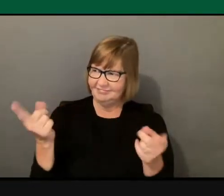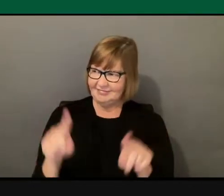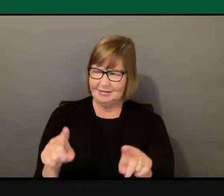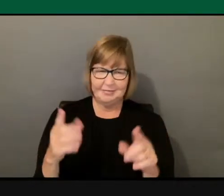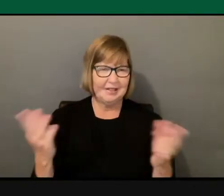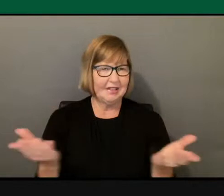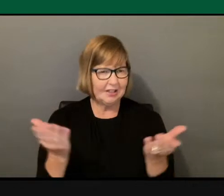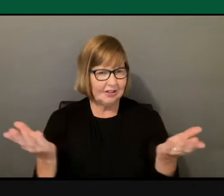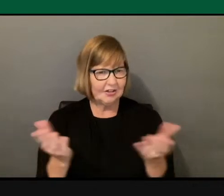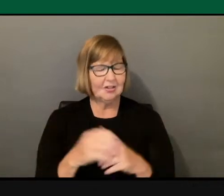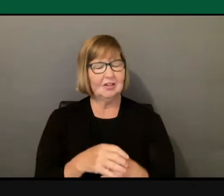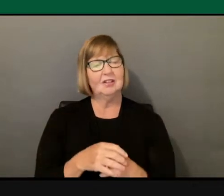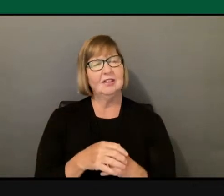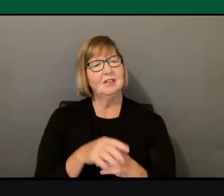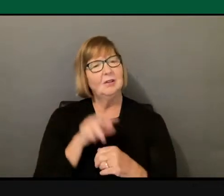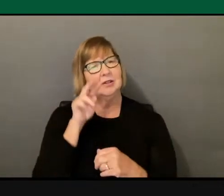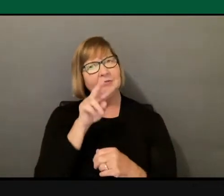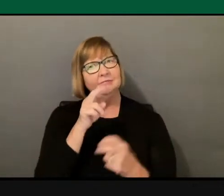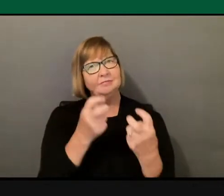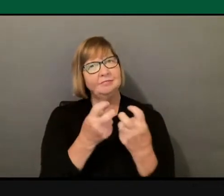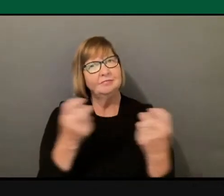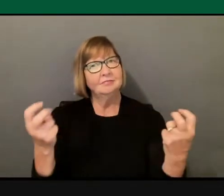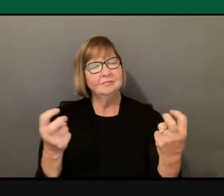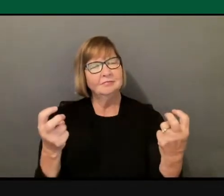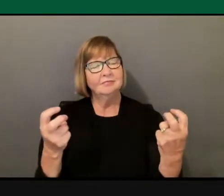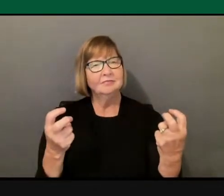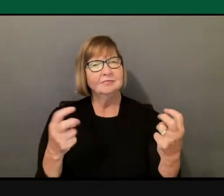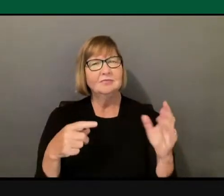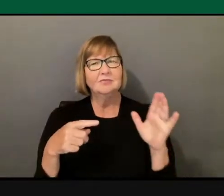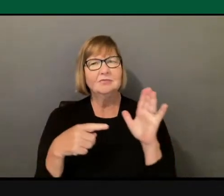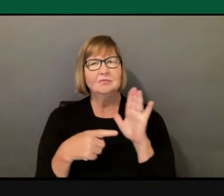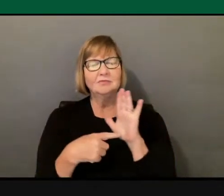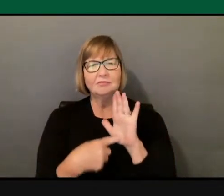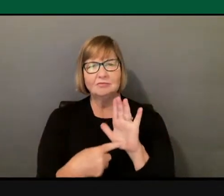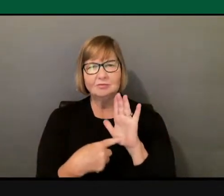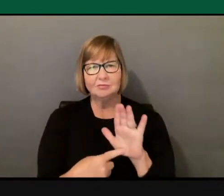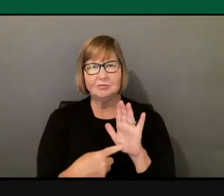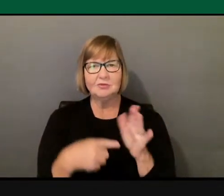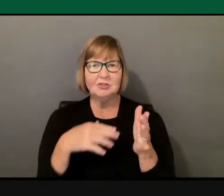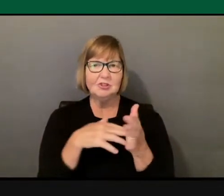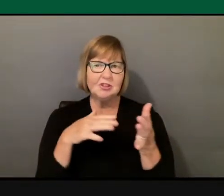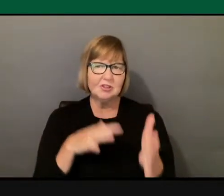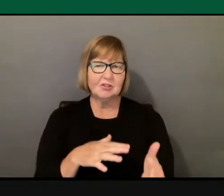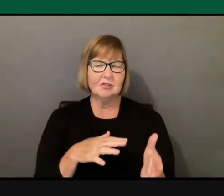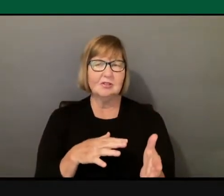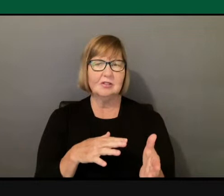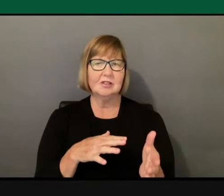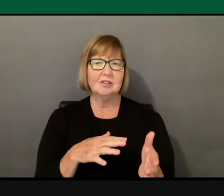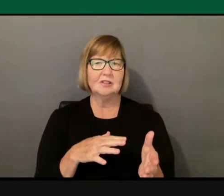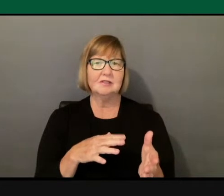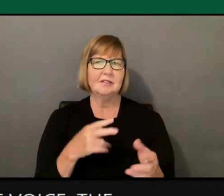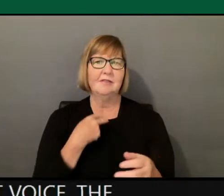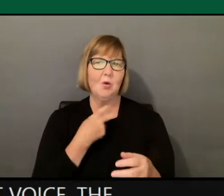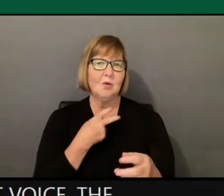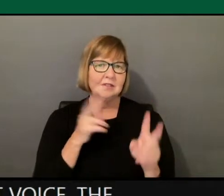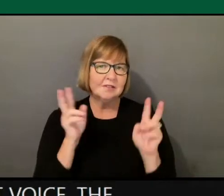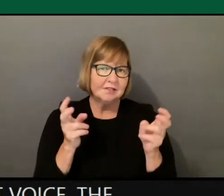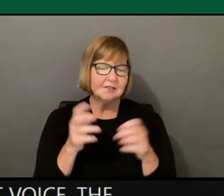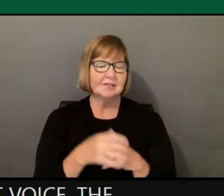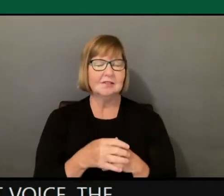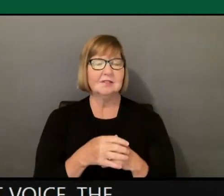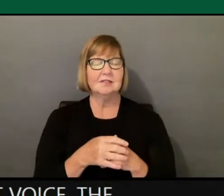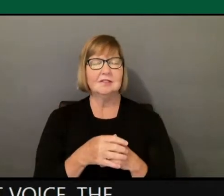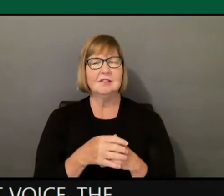here on this panel to represent a student voice, the student experience, the campus experience, and then gain knowledge